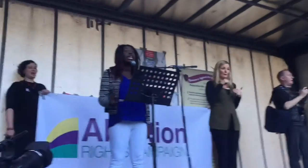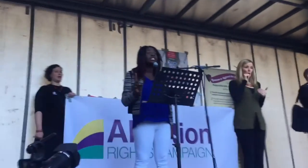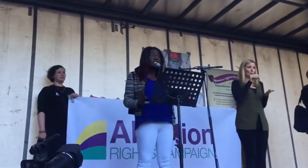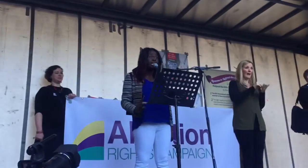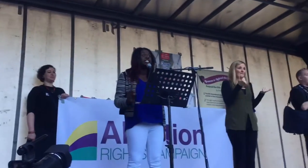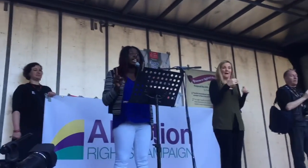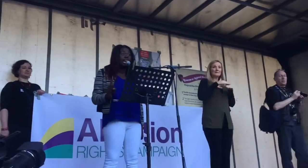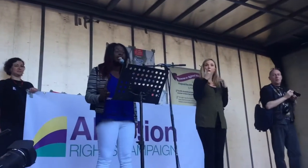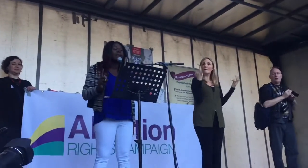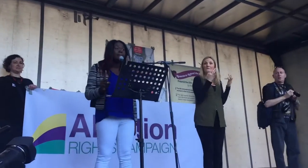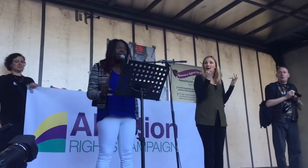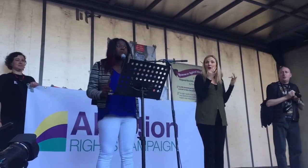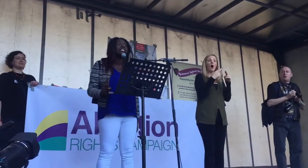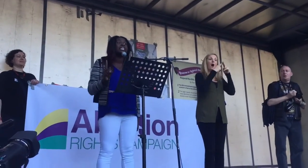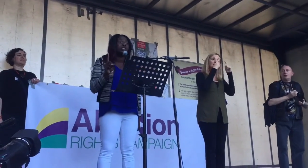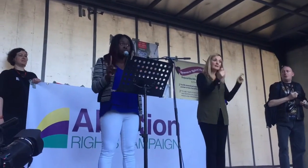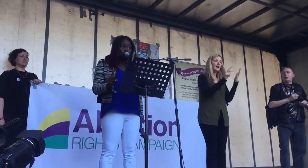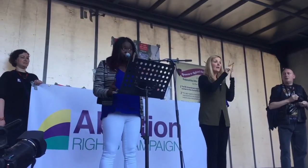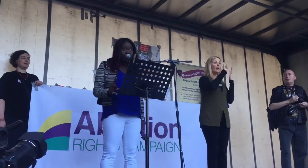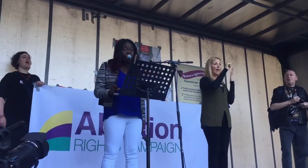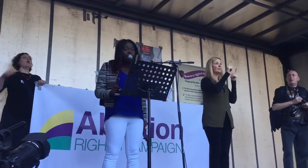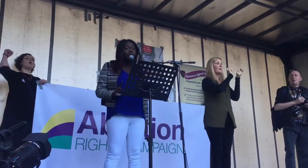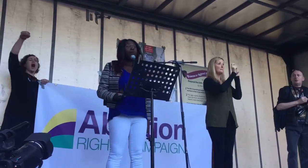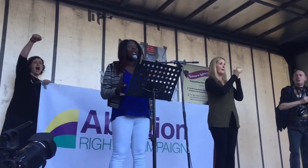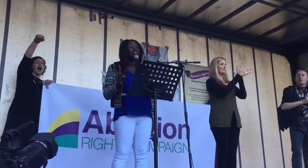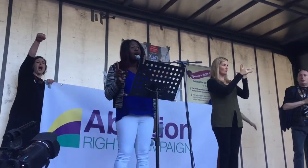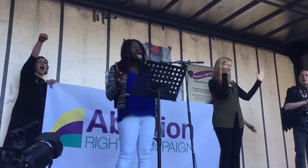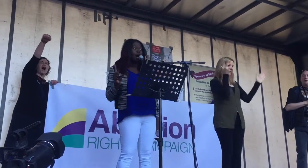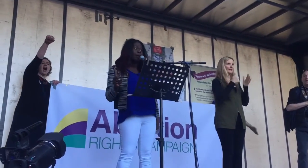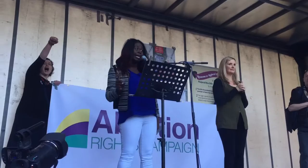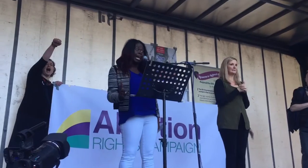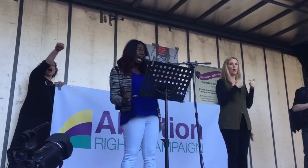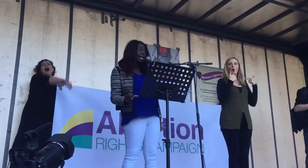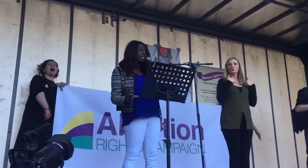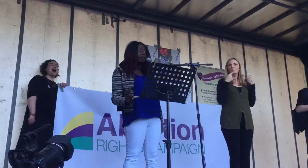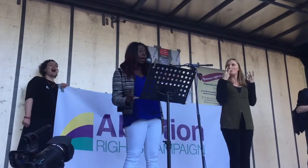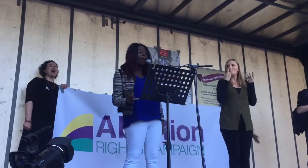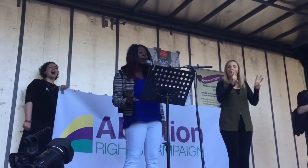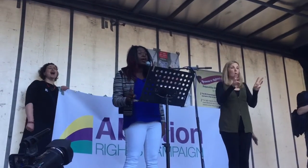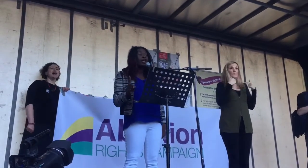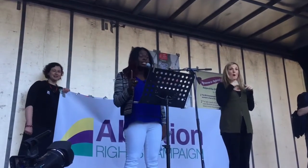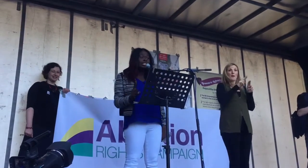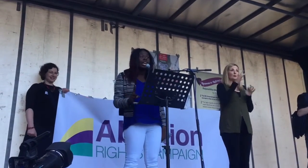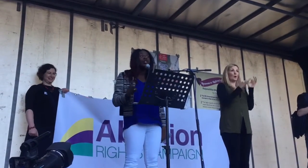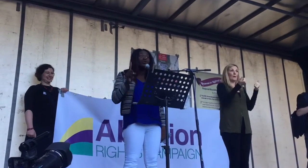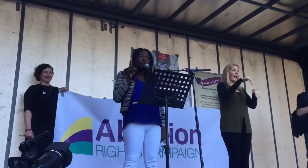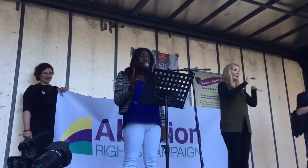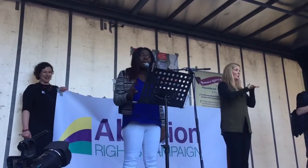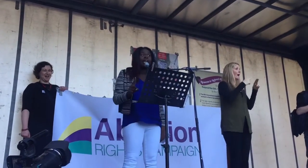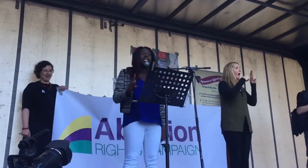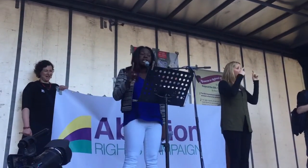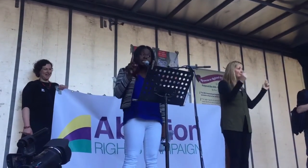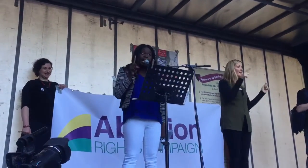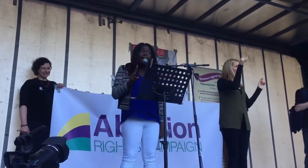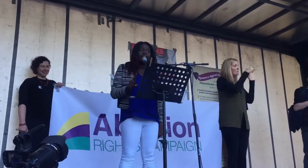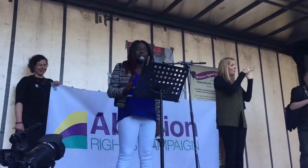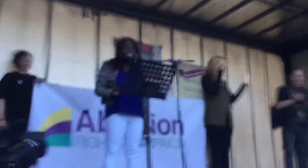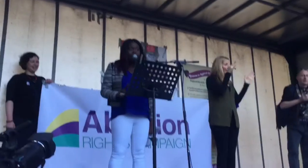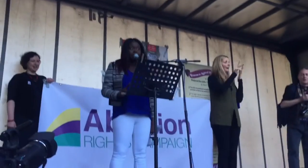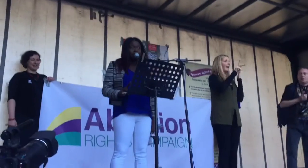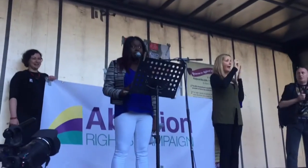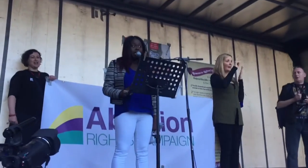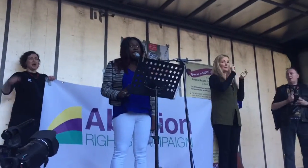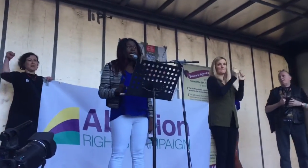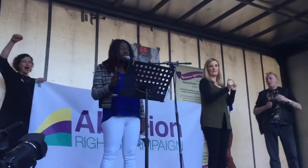fear Until the 8th Amendment is repealed We are not going anywhere Until you repeal the